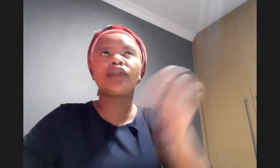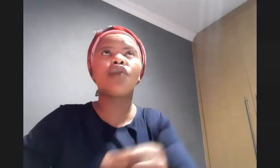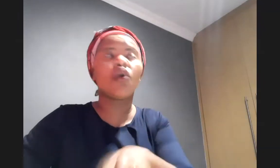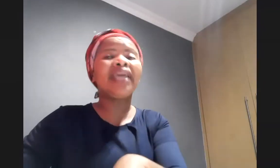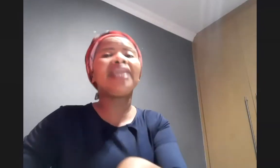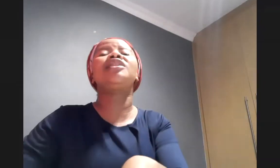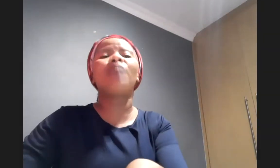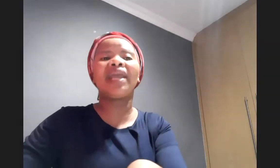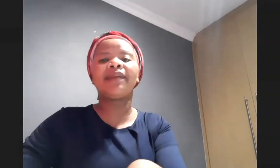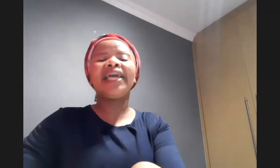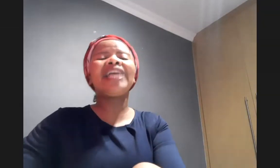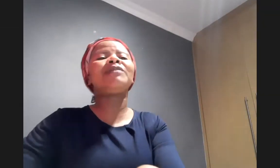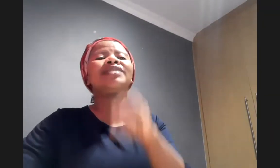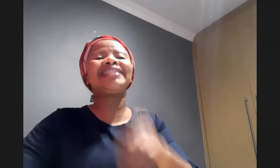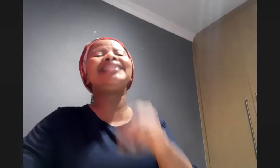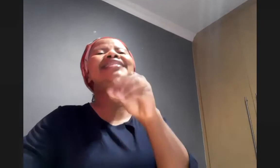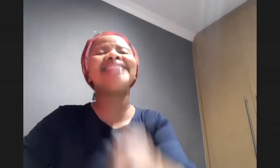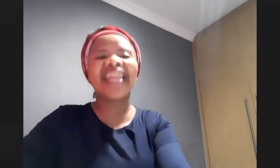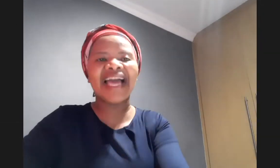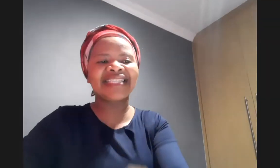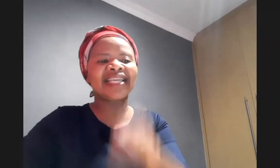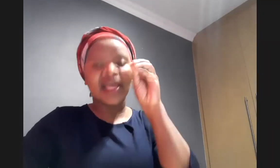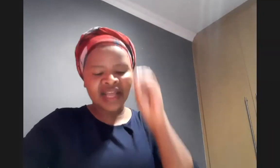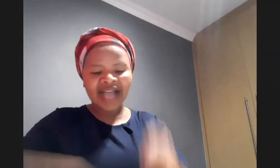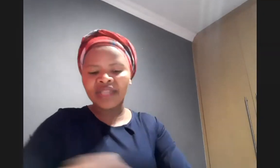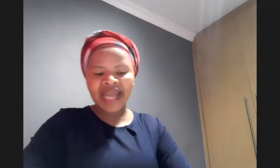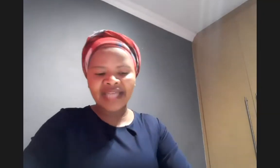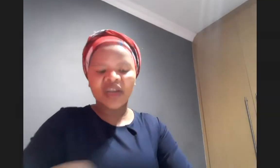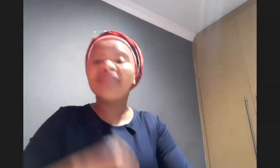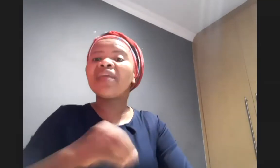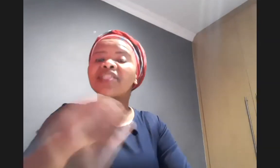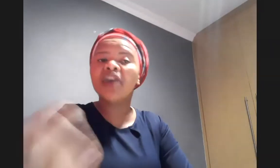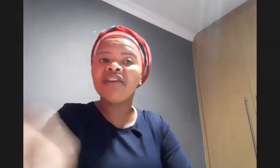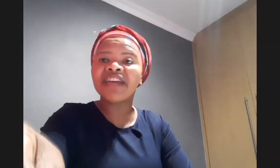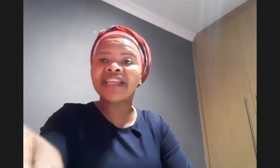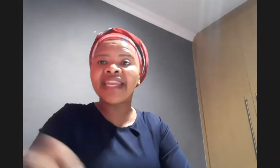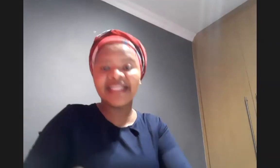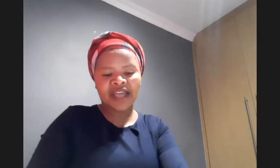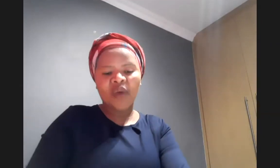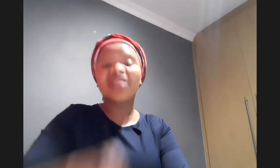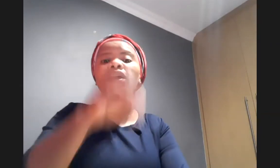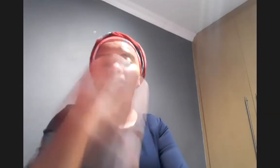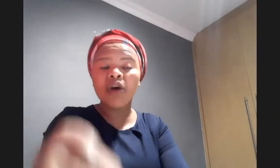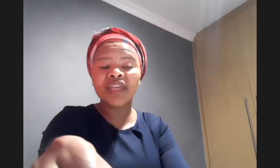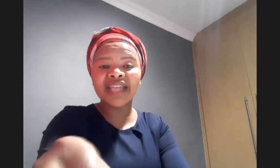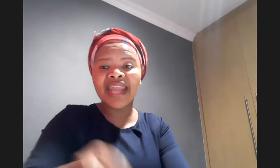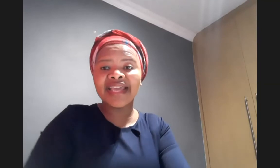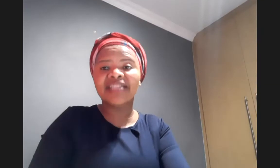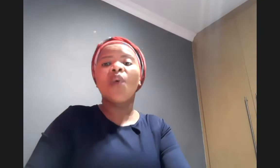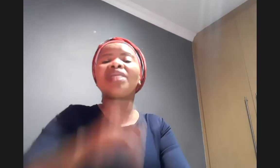know in this parable is because they didn't realize that the guys on the right when they were serving the need when they were clothing the naked when they